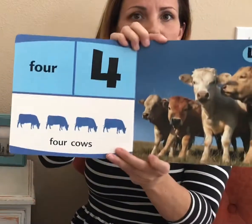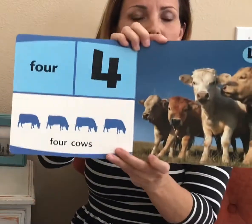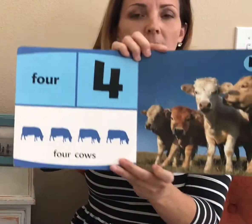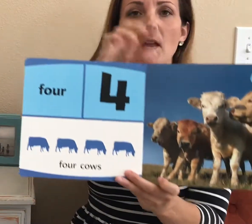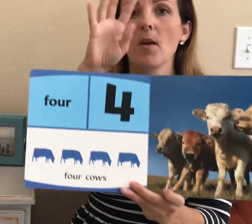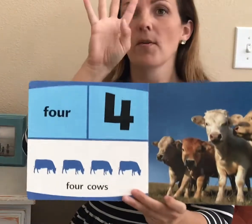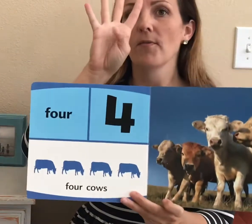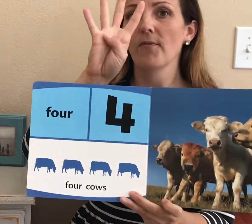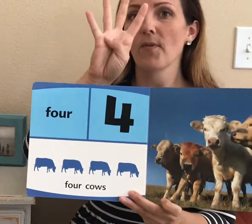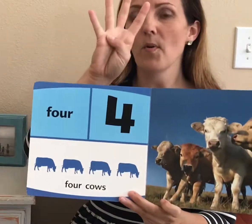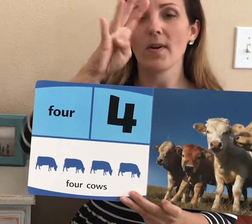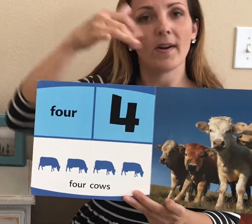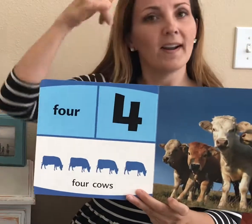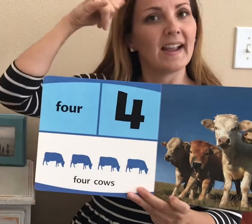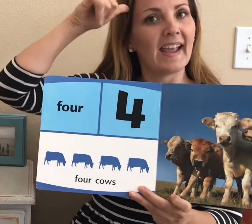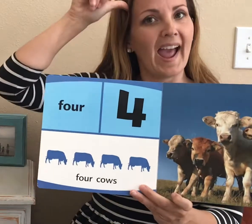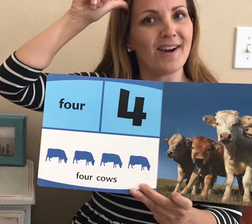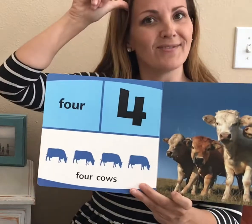Four cows.